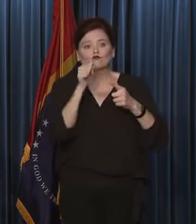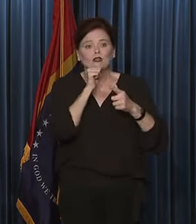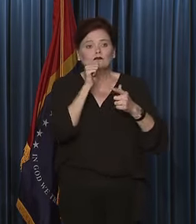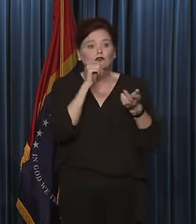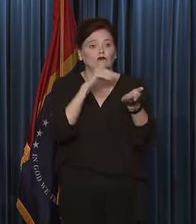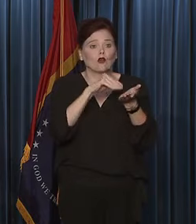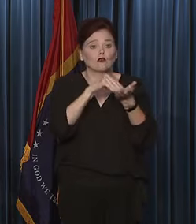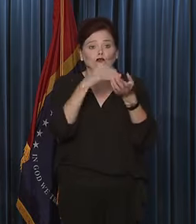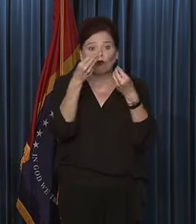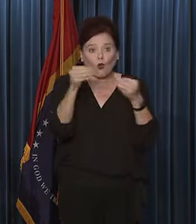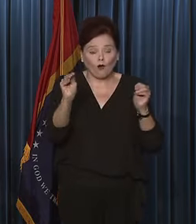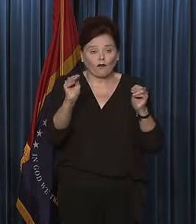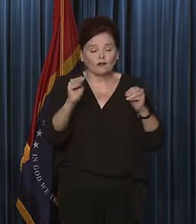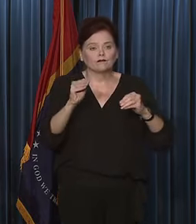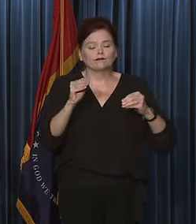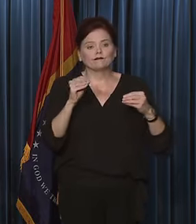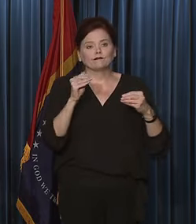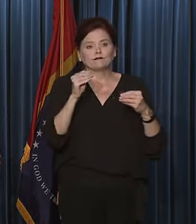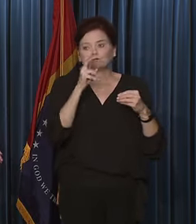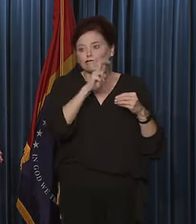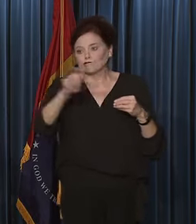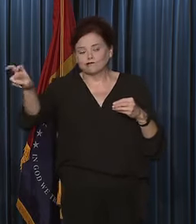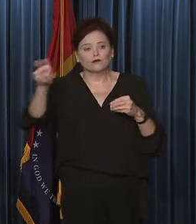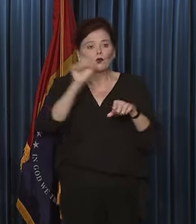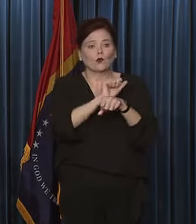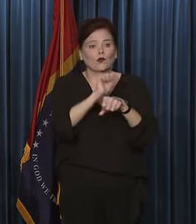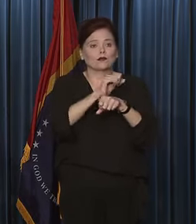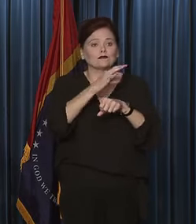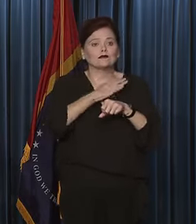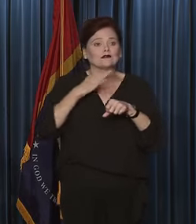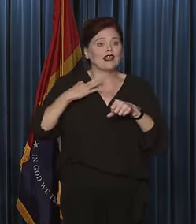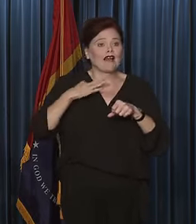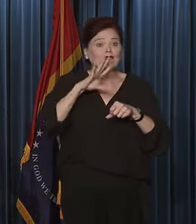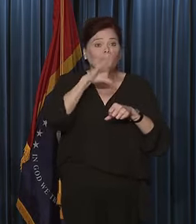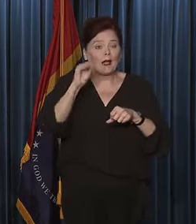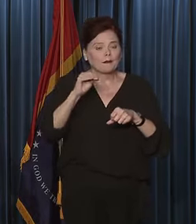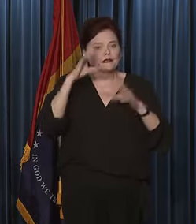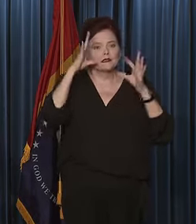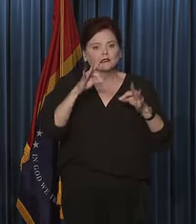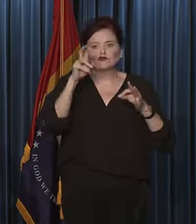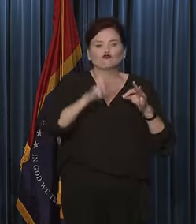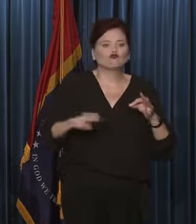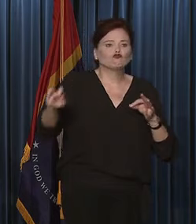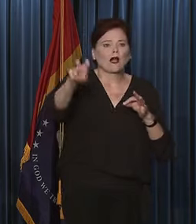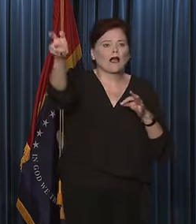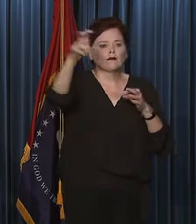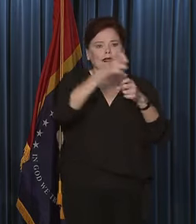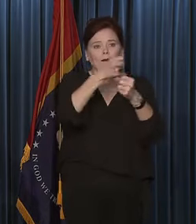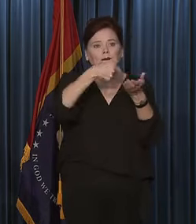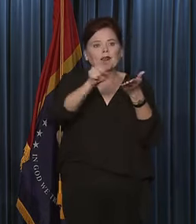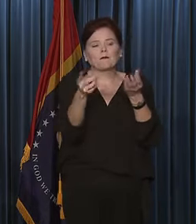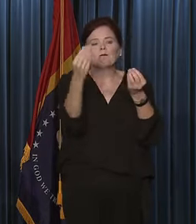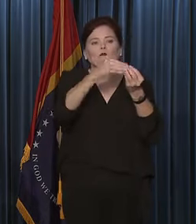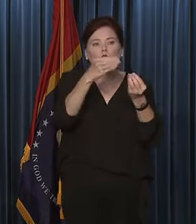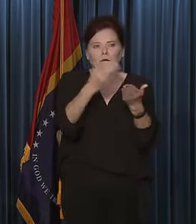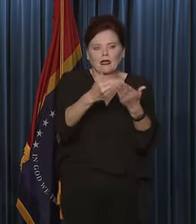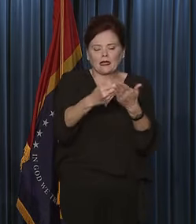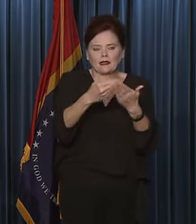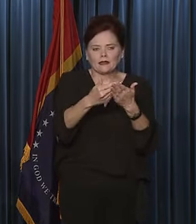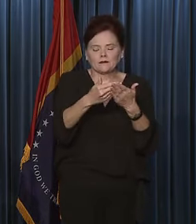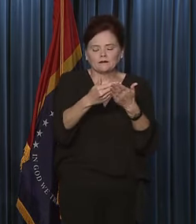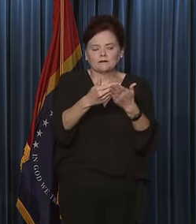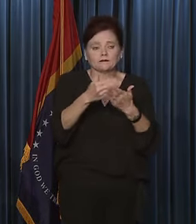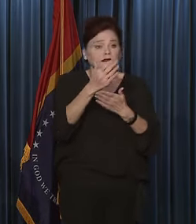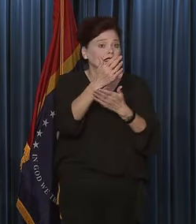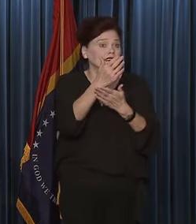They've gone to work for staffing companies. They've decided to travel and get paid more. And in some